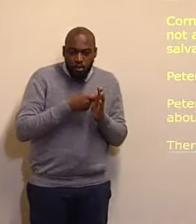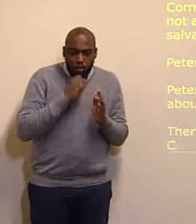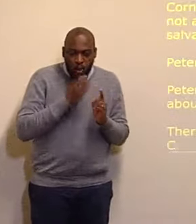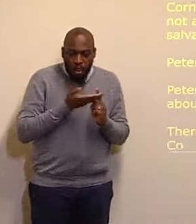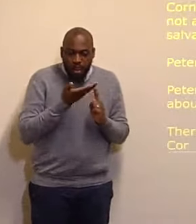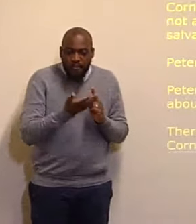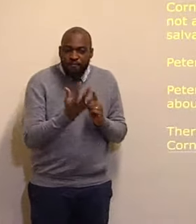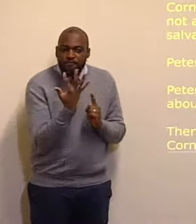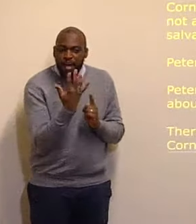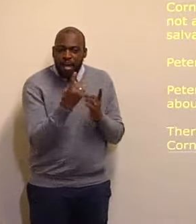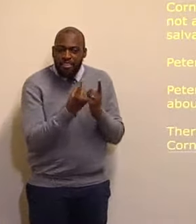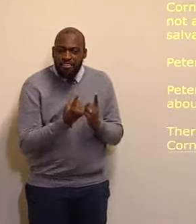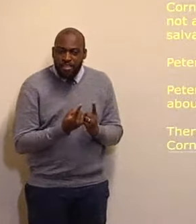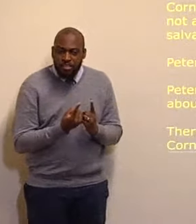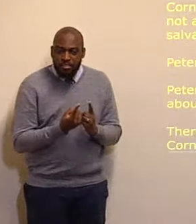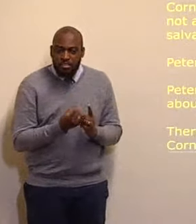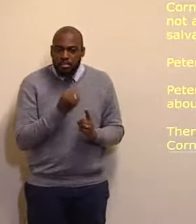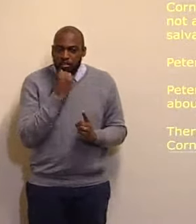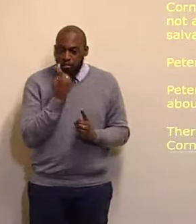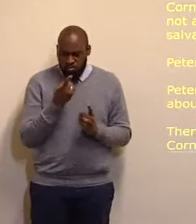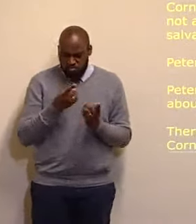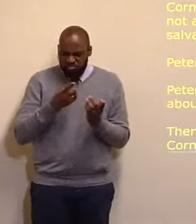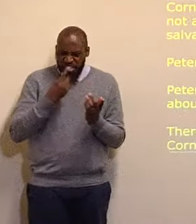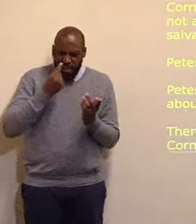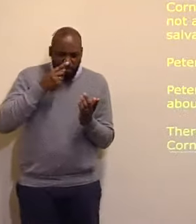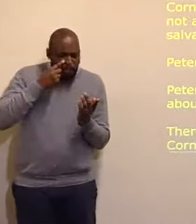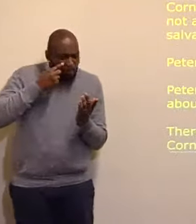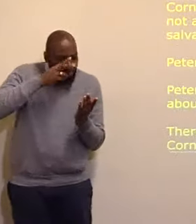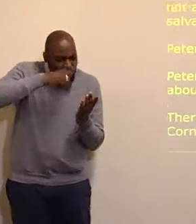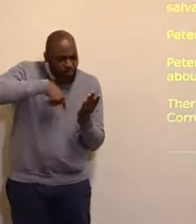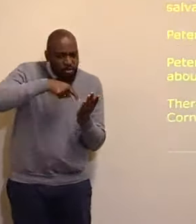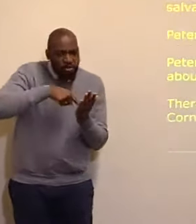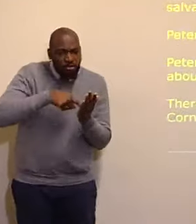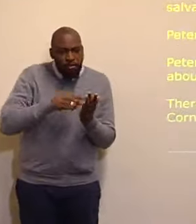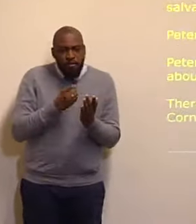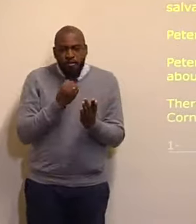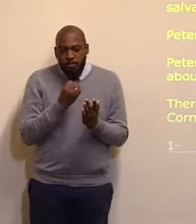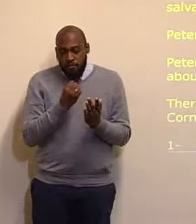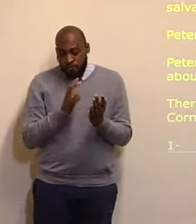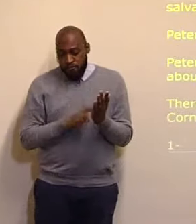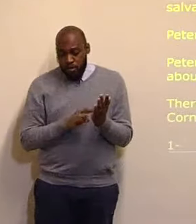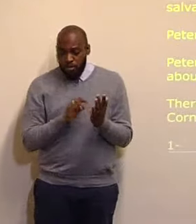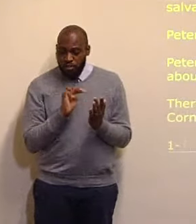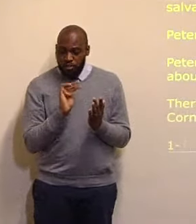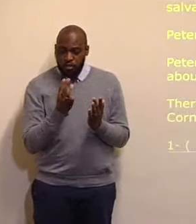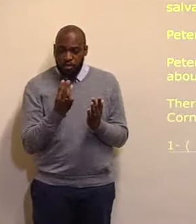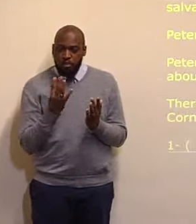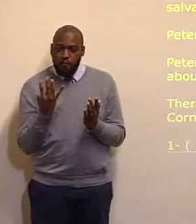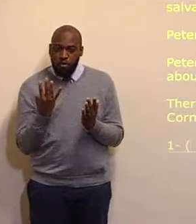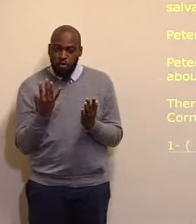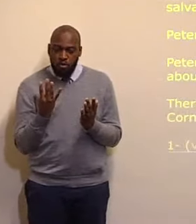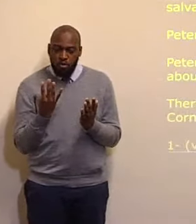one, it's all, all in the text again. And verse 34, verse 34, the first one,